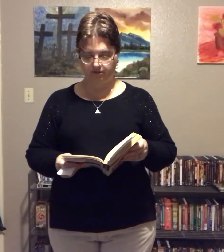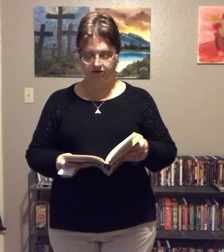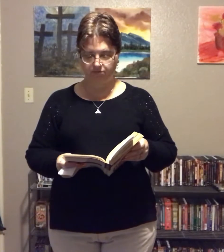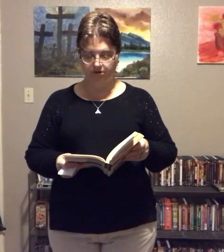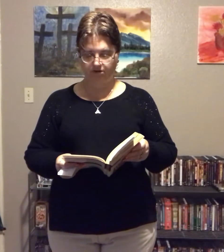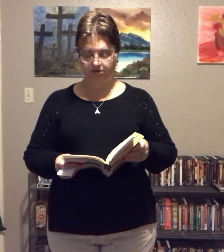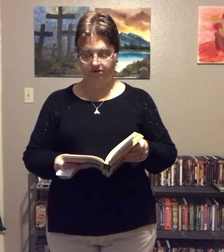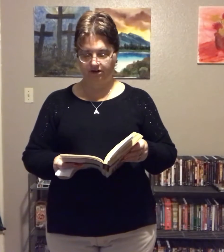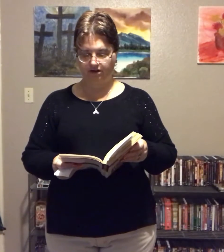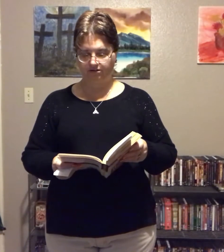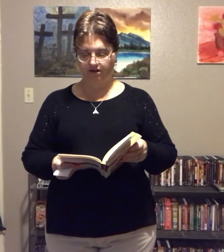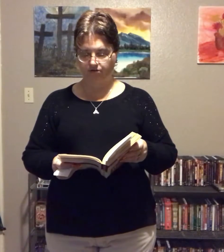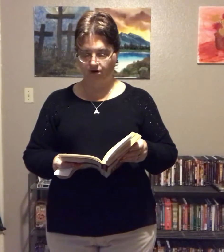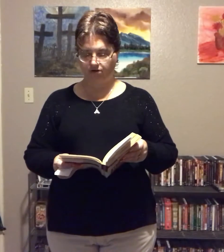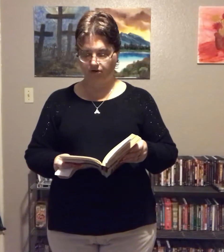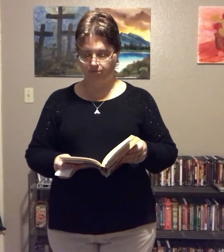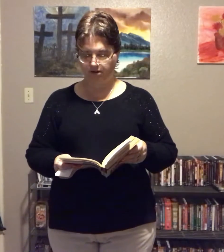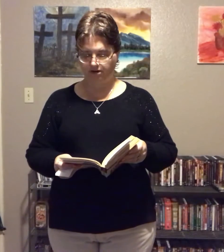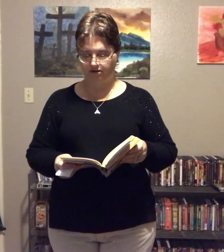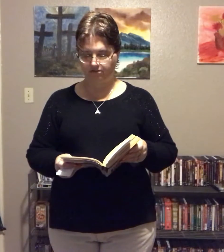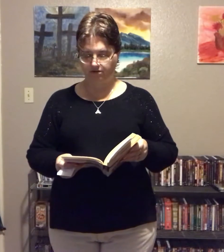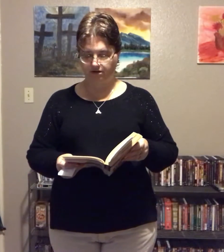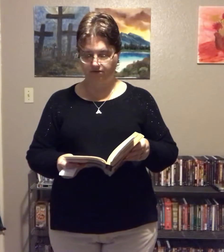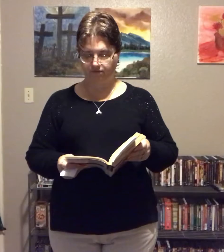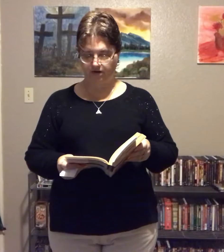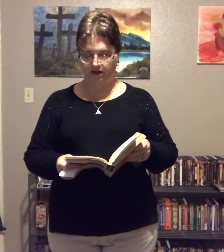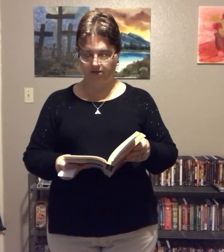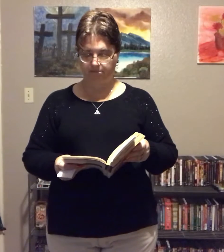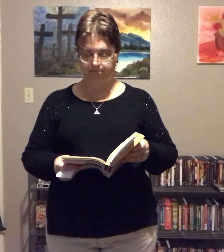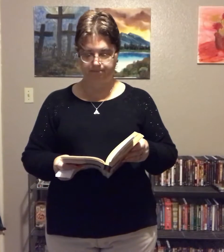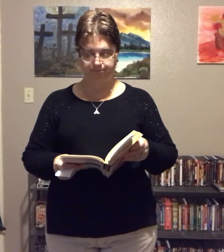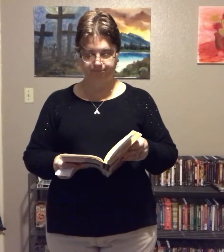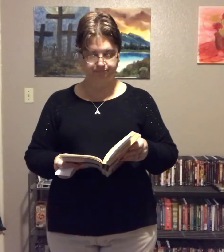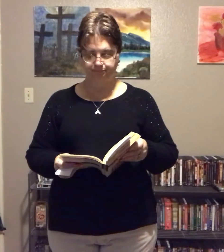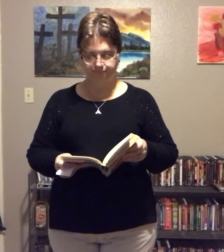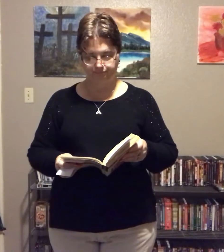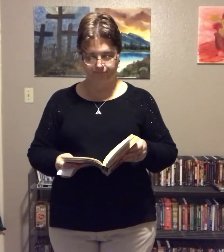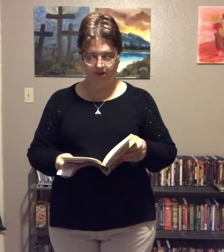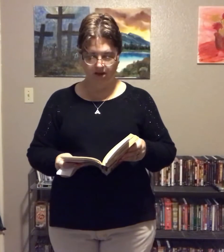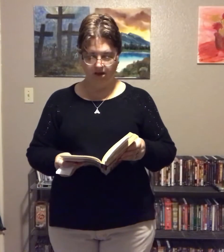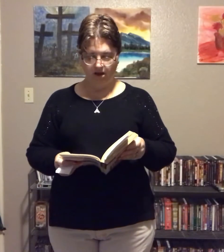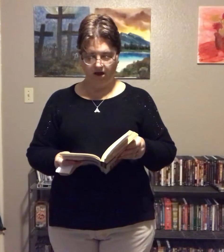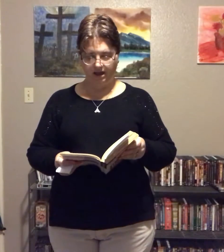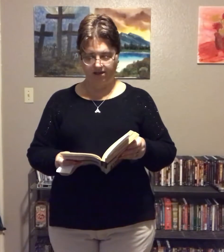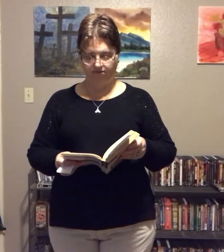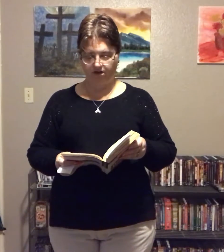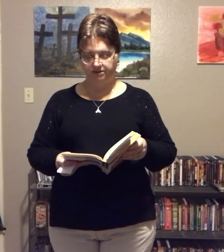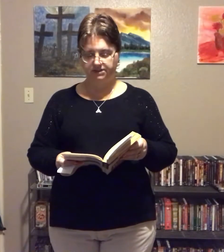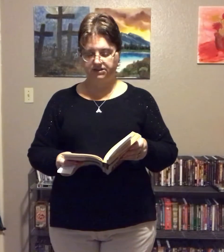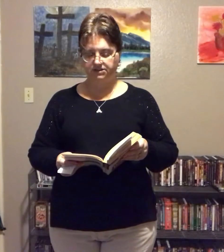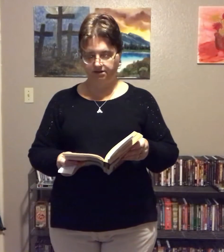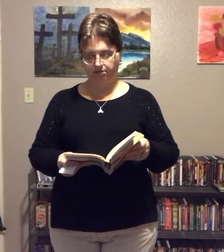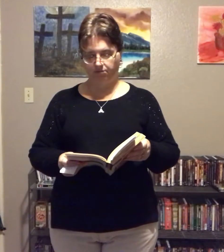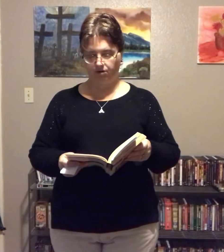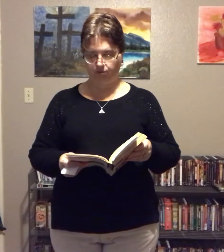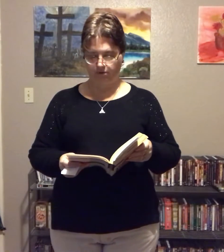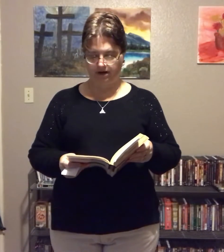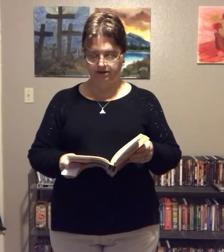am experiencing as I grow in obedience and love for Him. I have lost some rate.